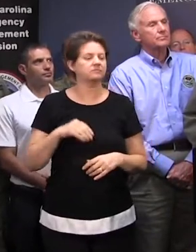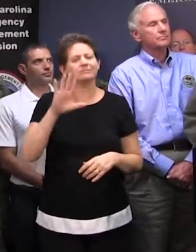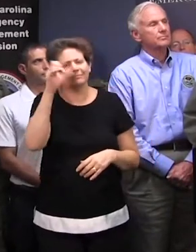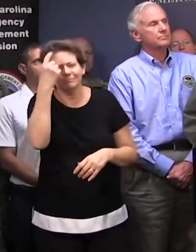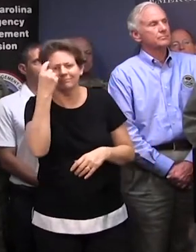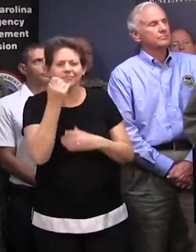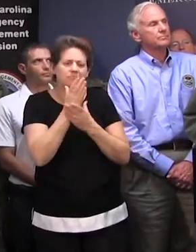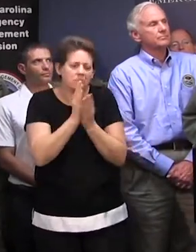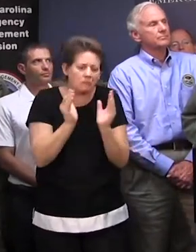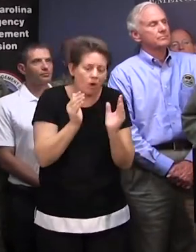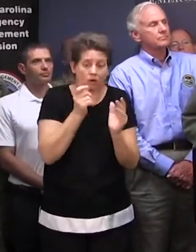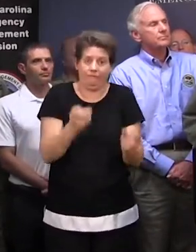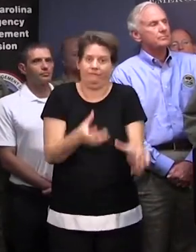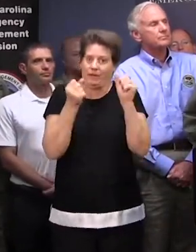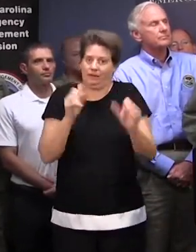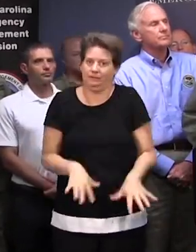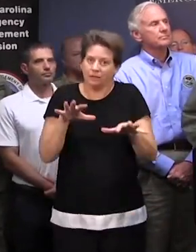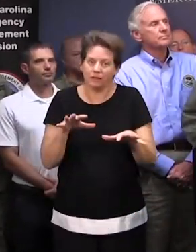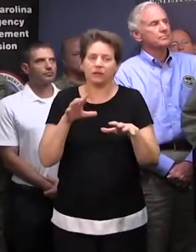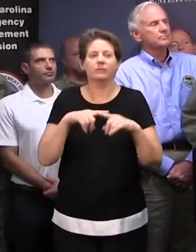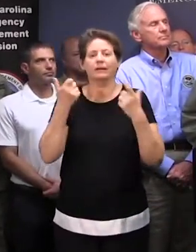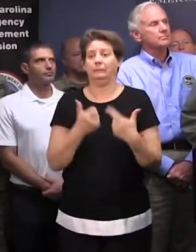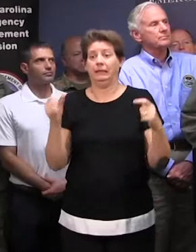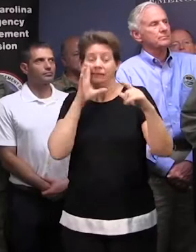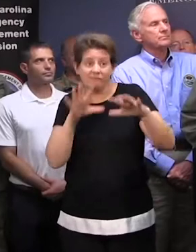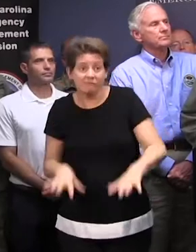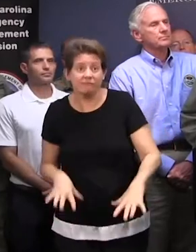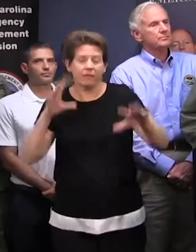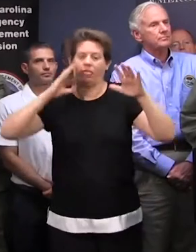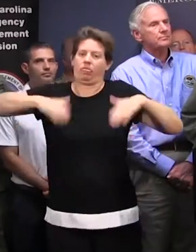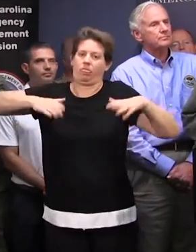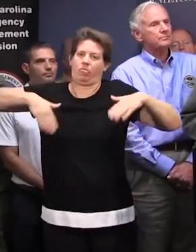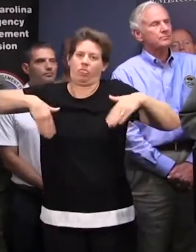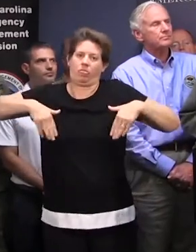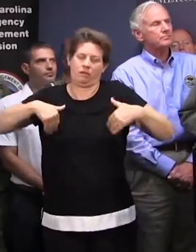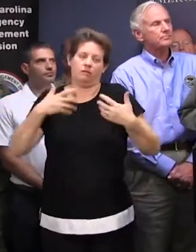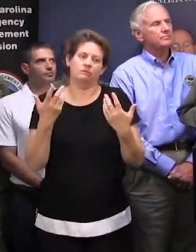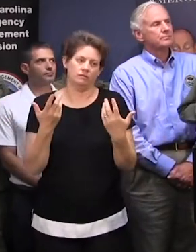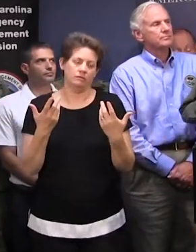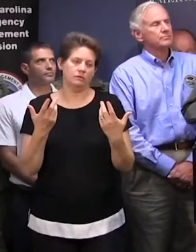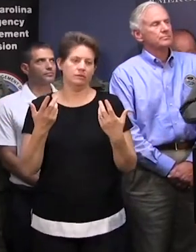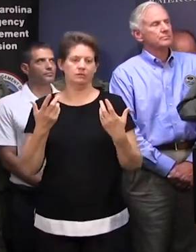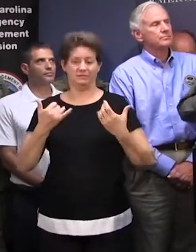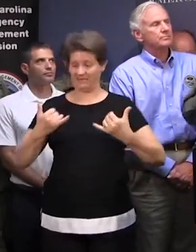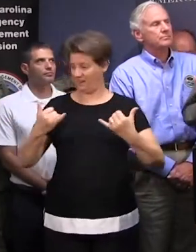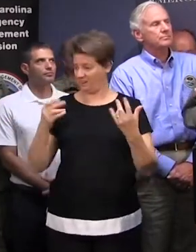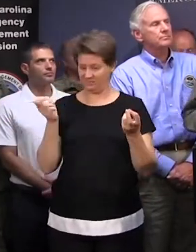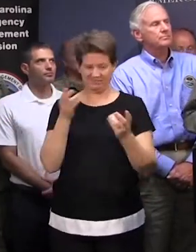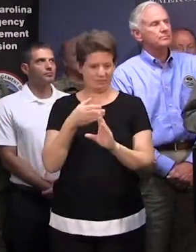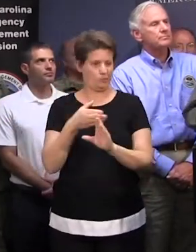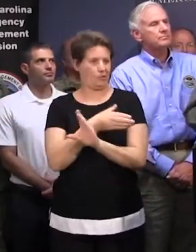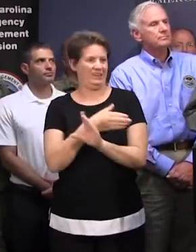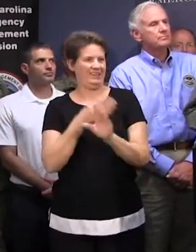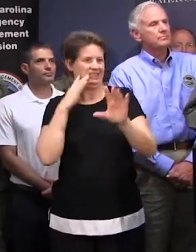areas with some flash flooding, possibly any large-scale flooding has not started. We're still almost in the pre